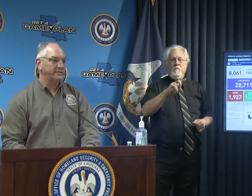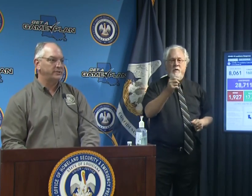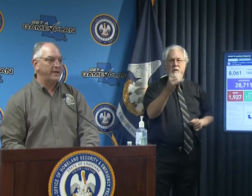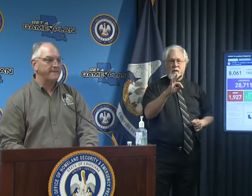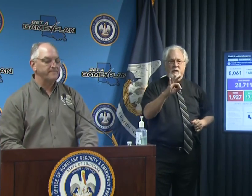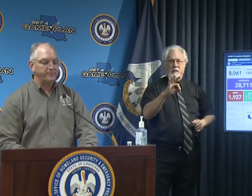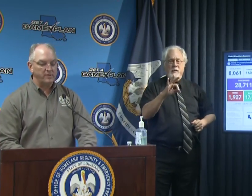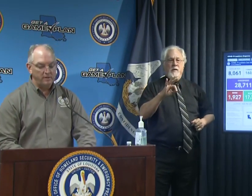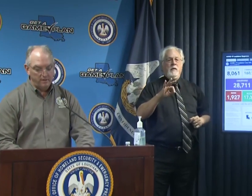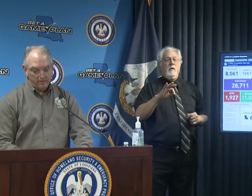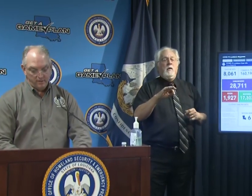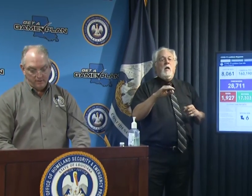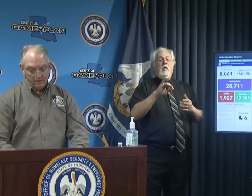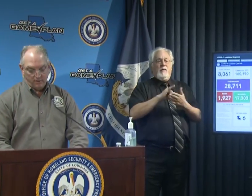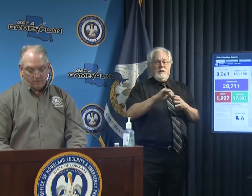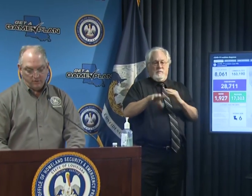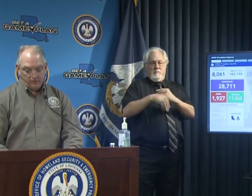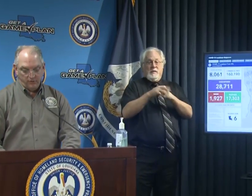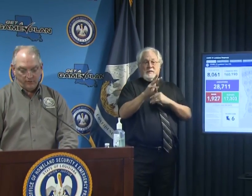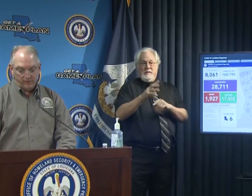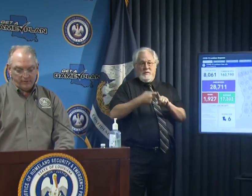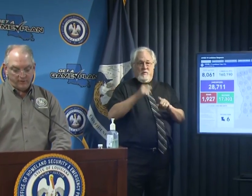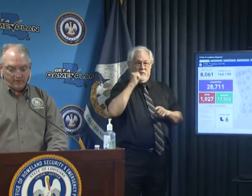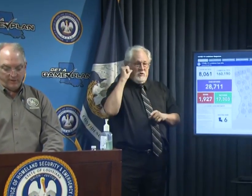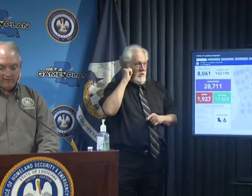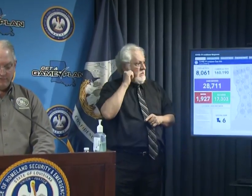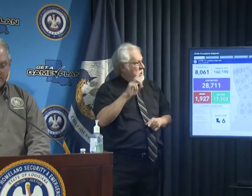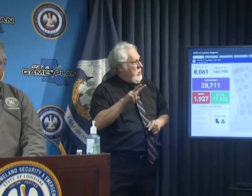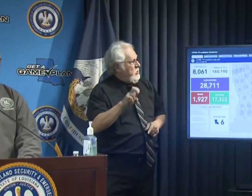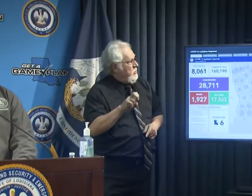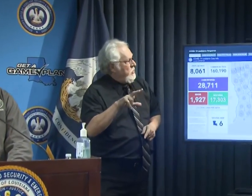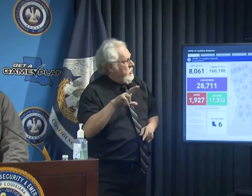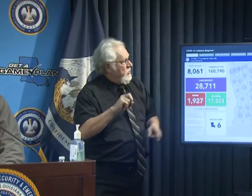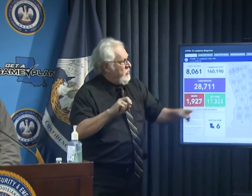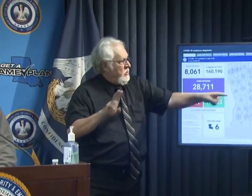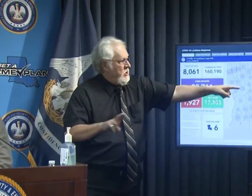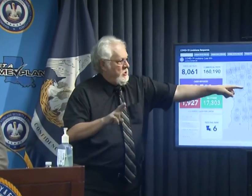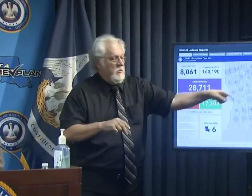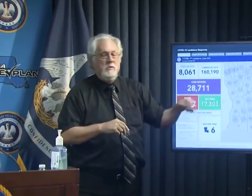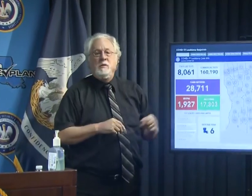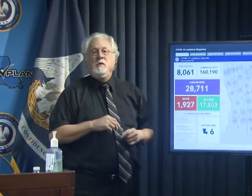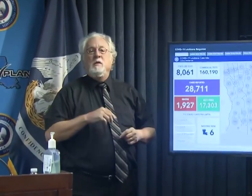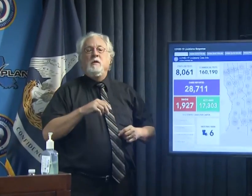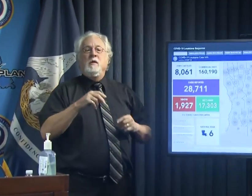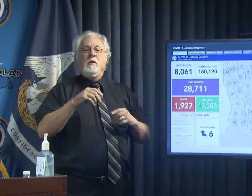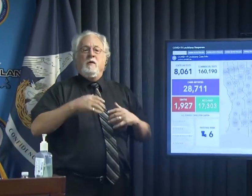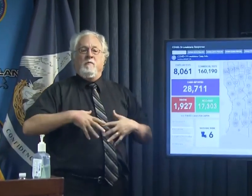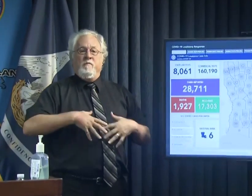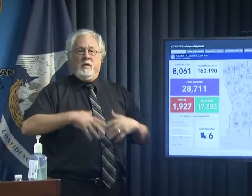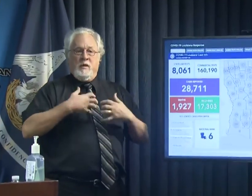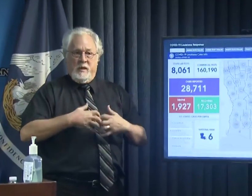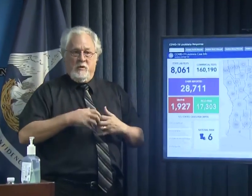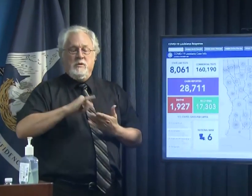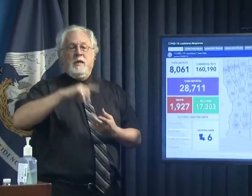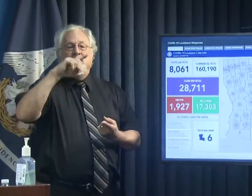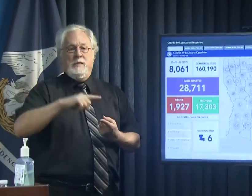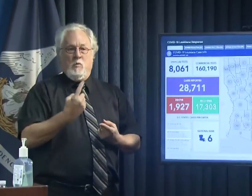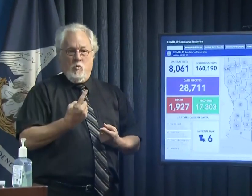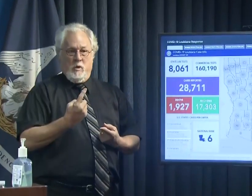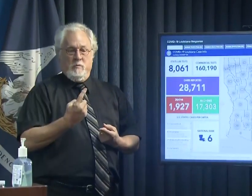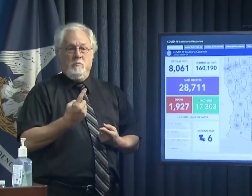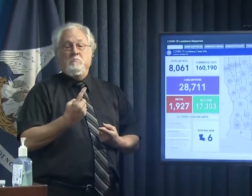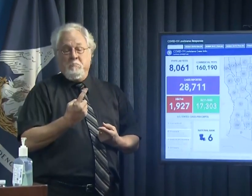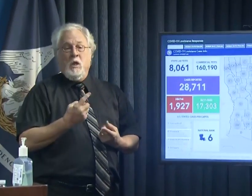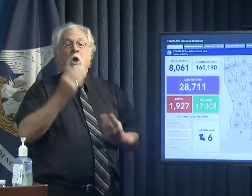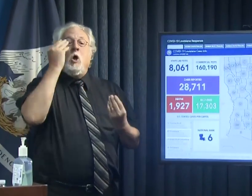since yesterday there are 230 on ventilators that is down one from yesterday and we